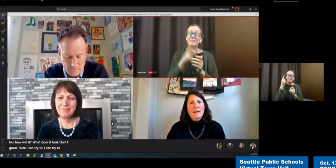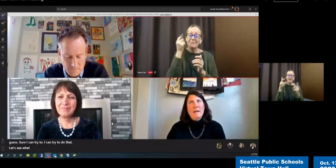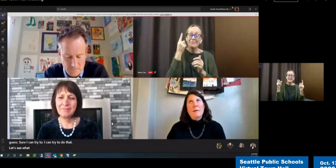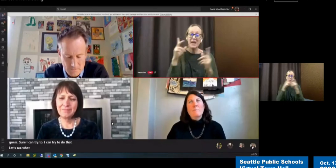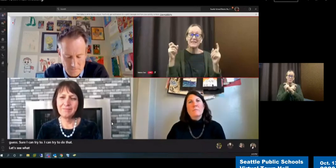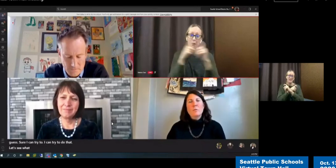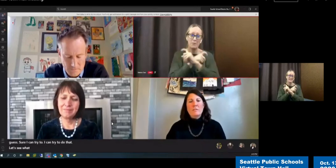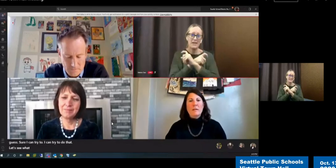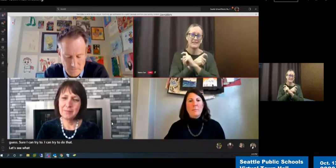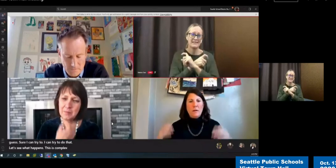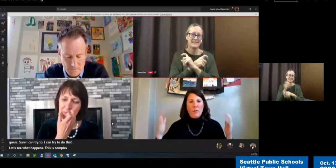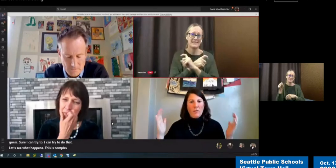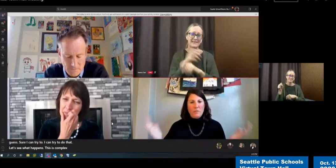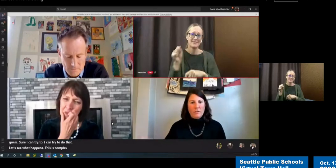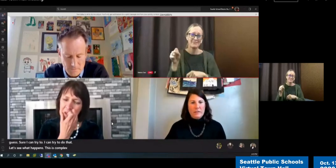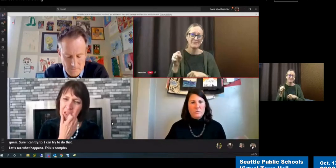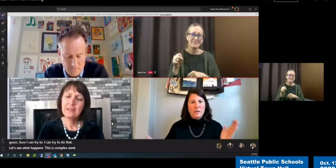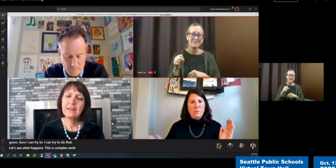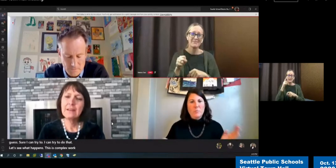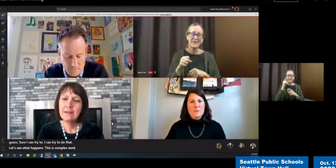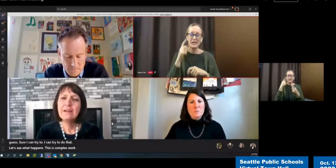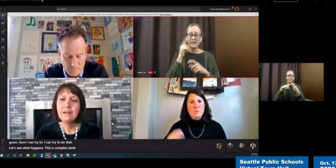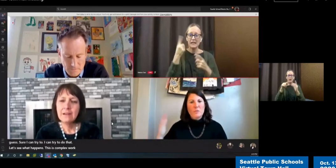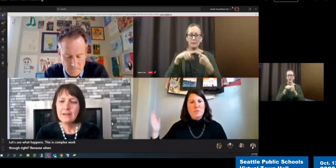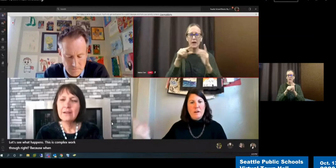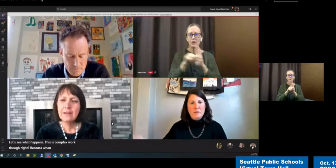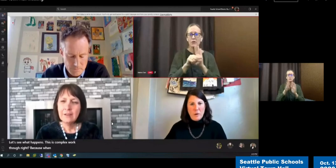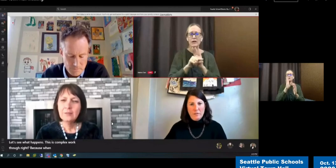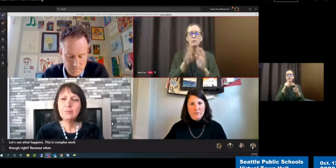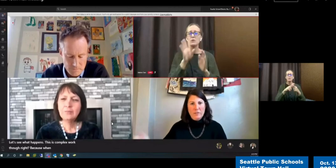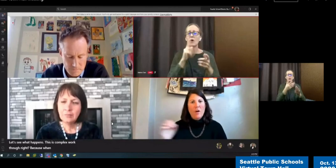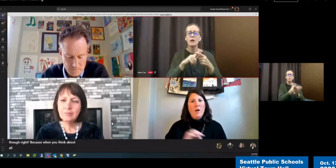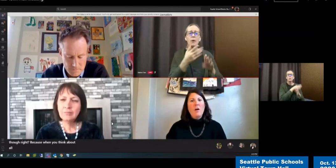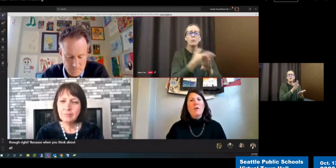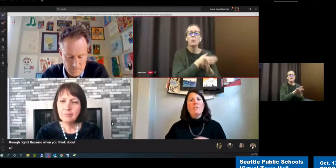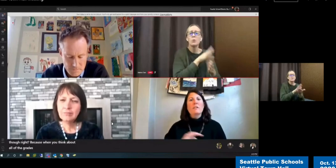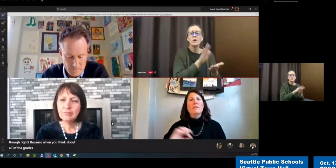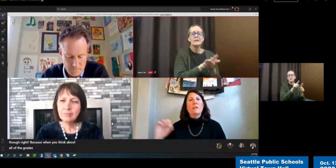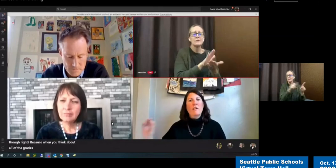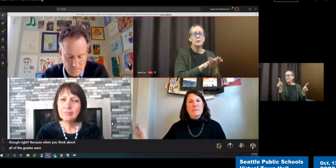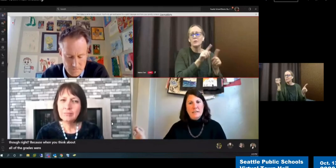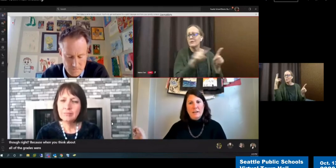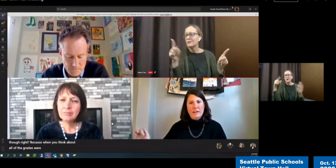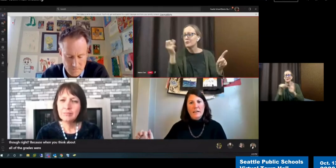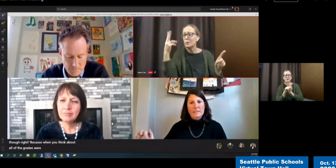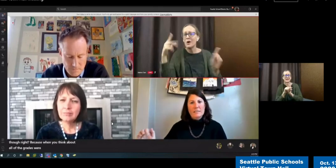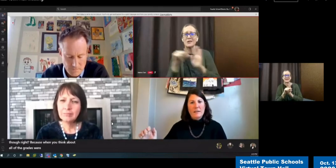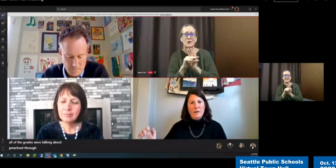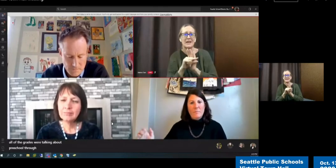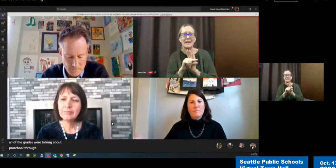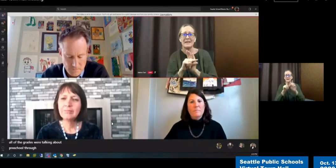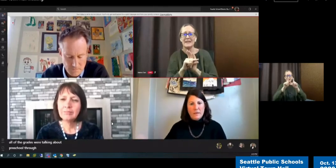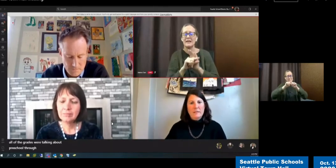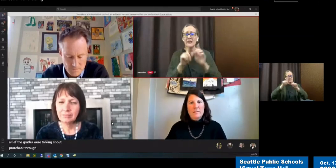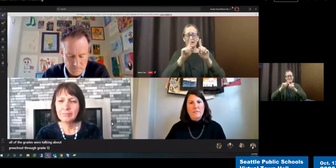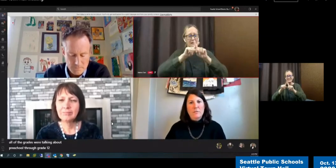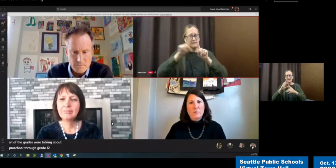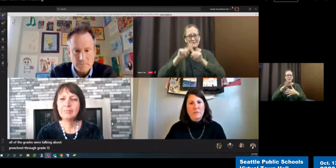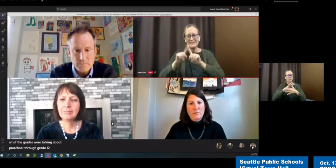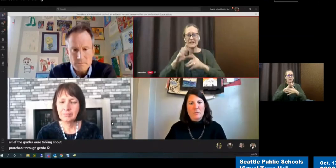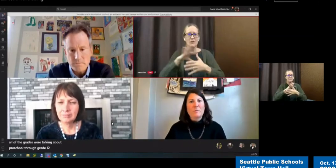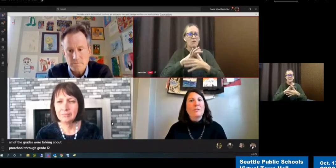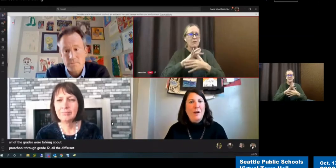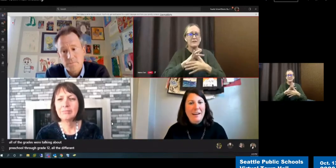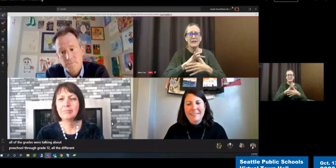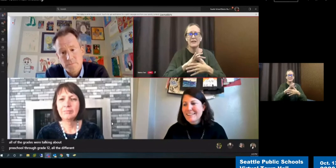when you think about all of the grades, we're talking about preschool through grade 12, all the different content areas inside of each one of